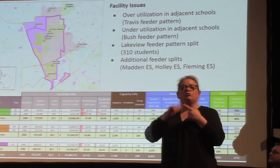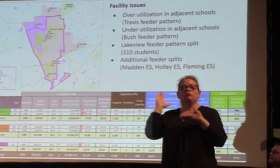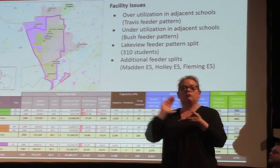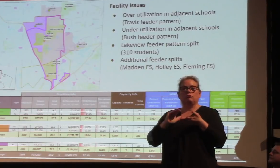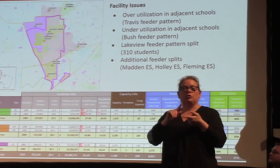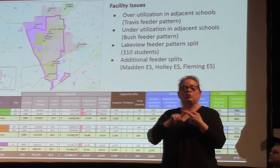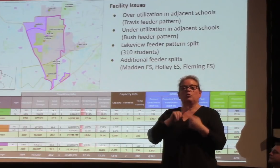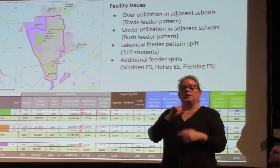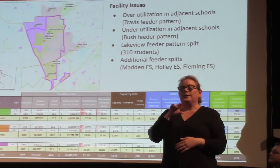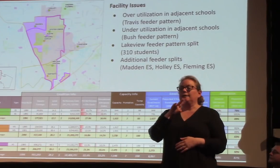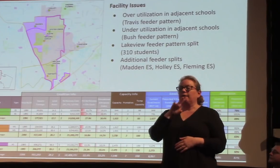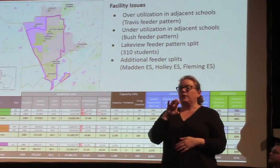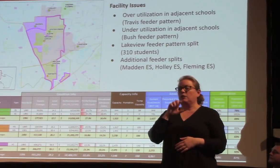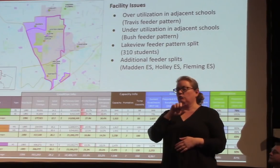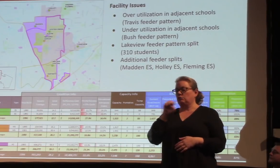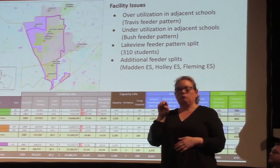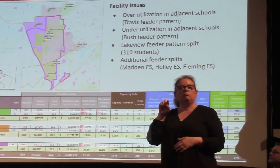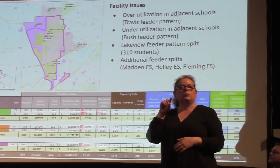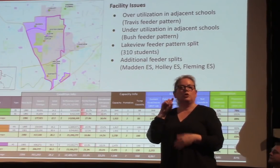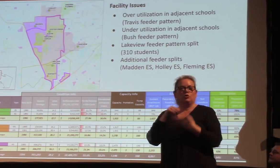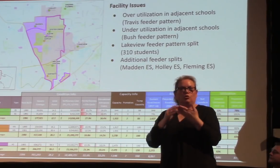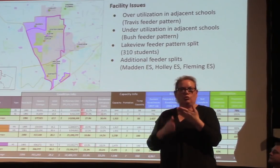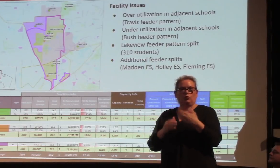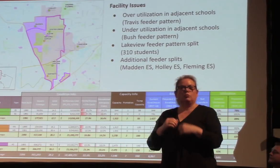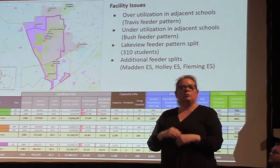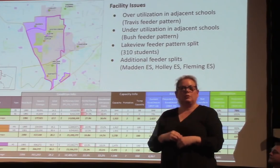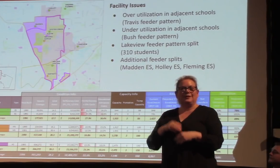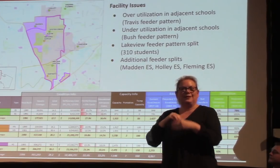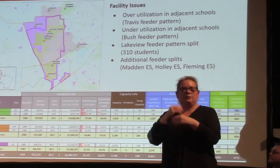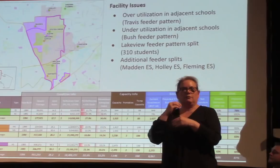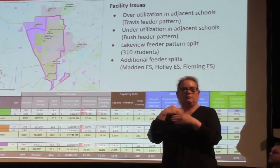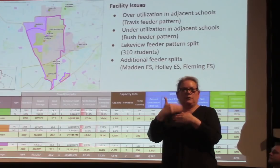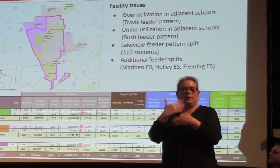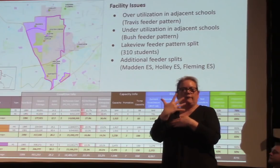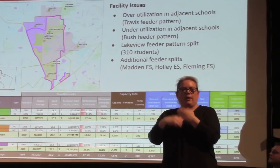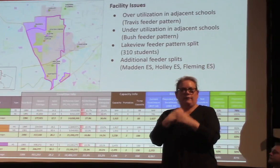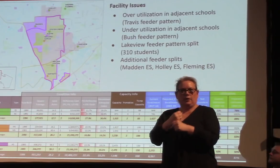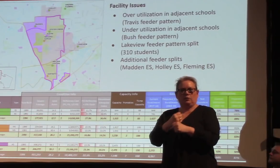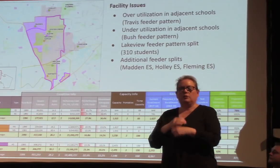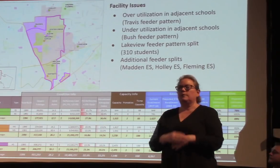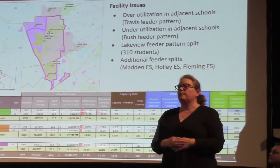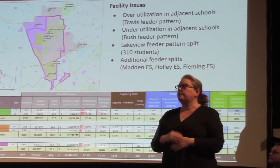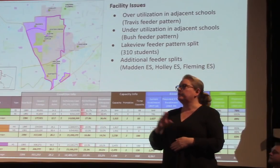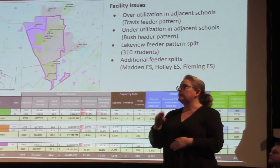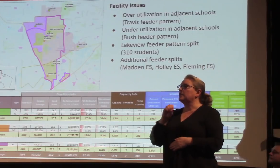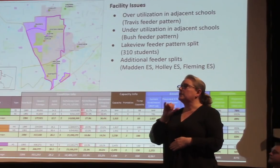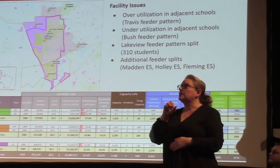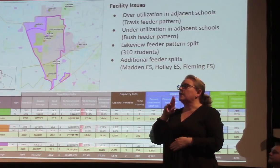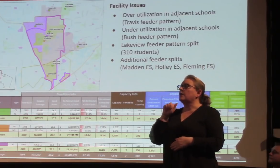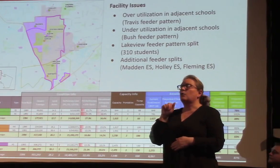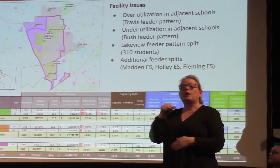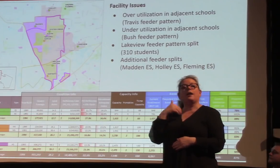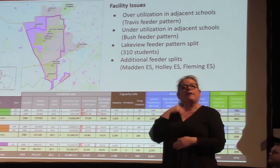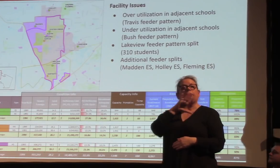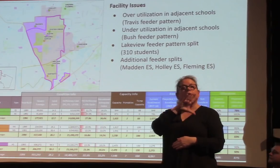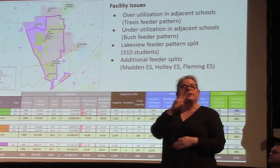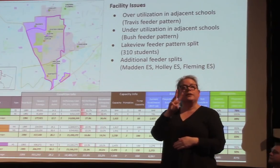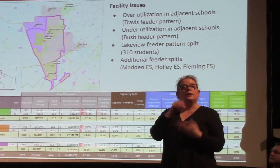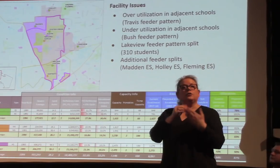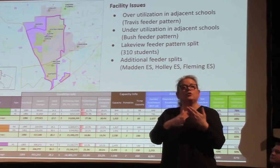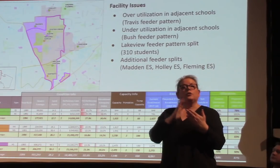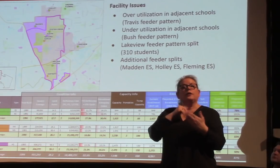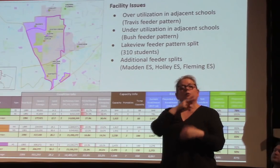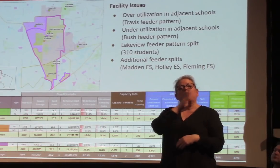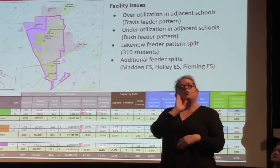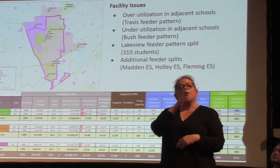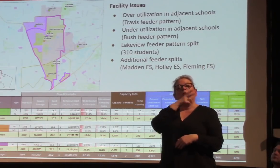years. That's a change of 107 students. Currently this year, there's 56 students that are transferring into Oyster Creek from out